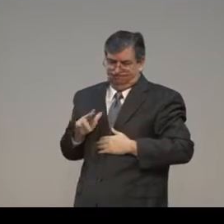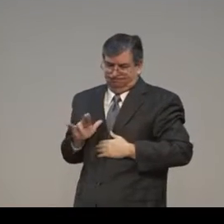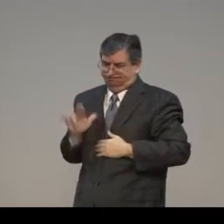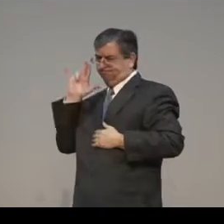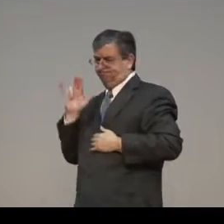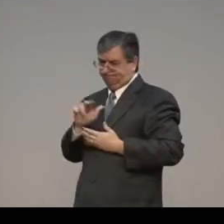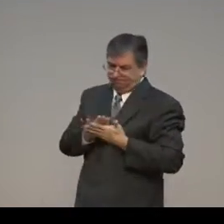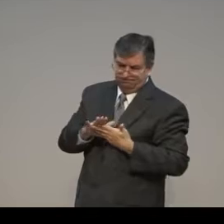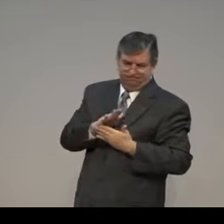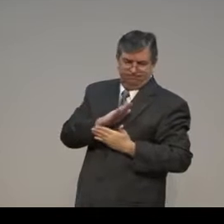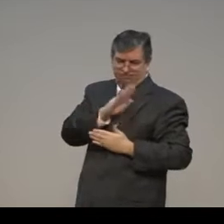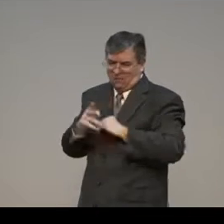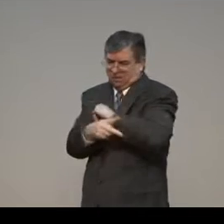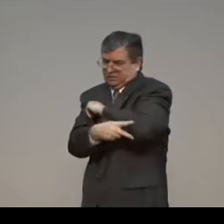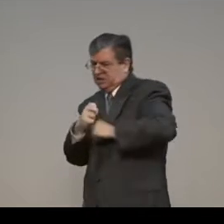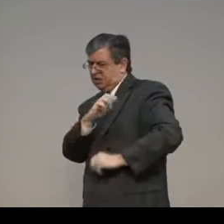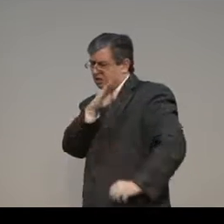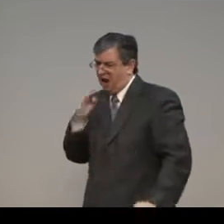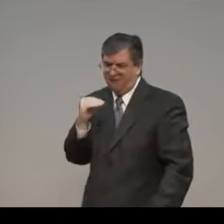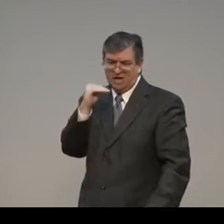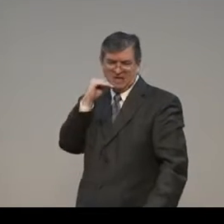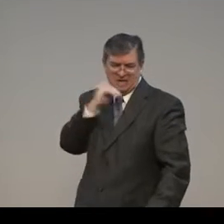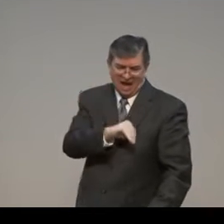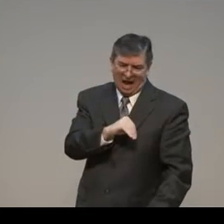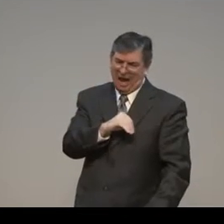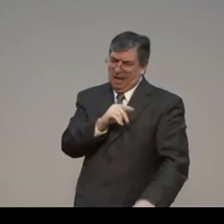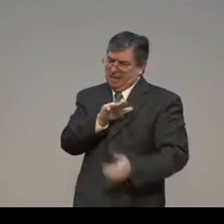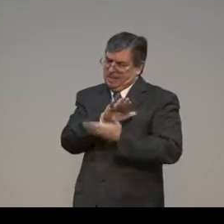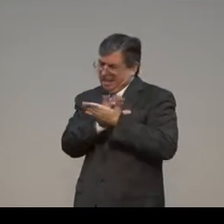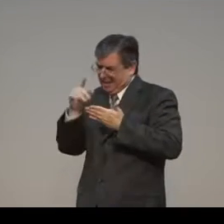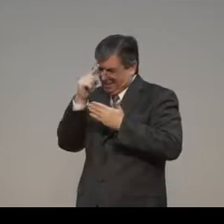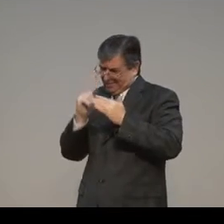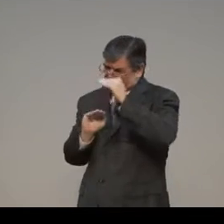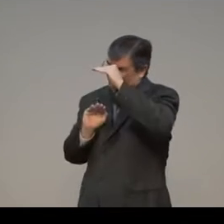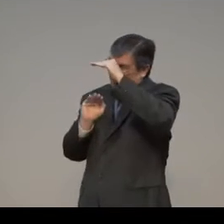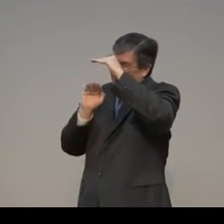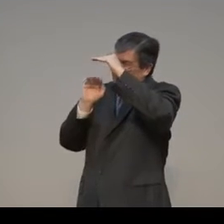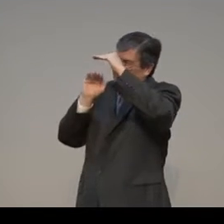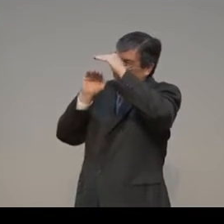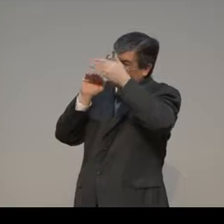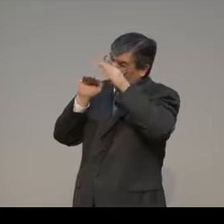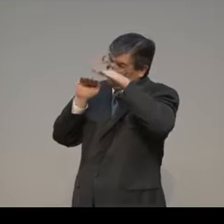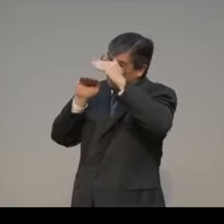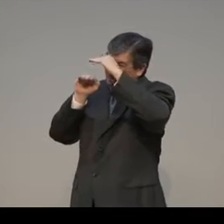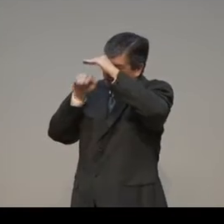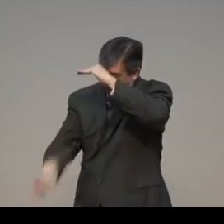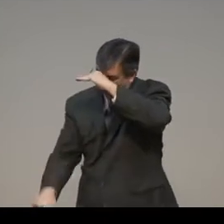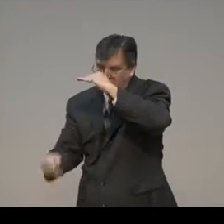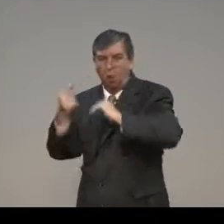but that's good enough. I am right here. Oh, I never steal. I never lie. I'm a good person. I'm, here I go.